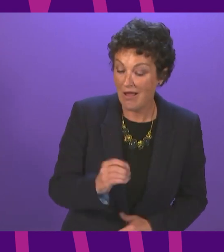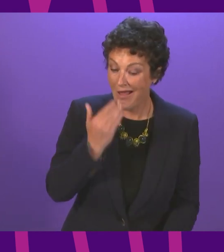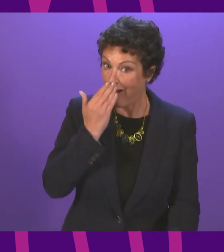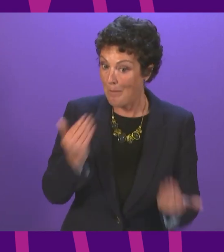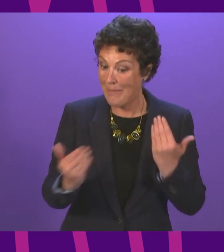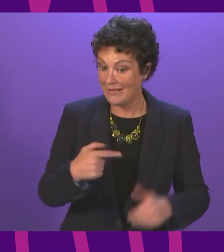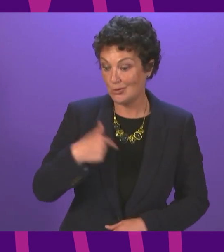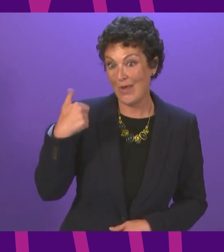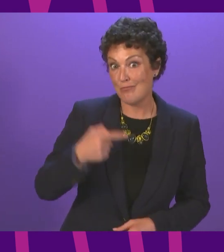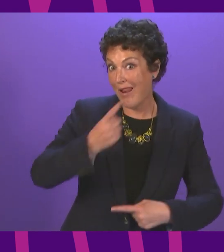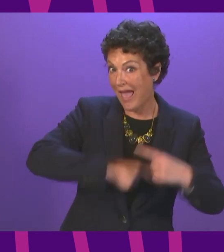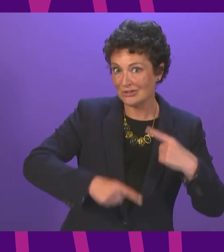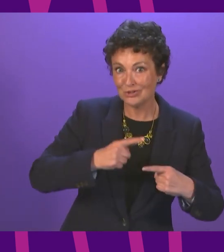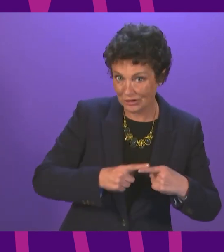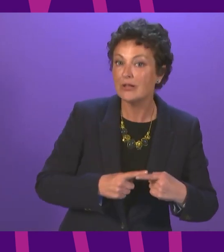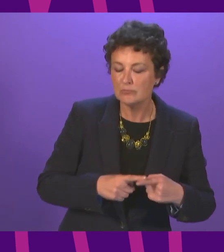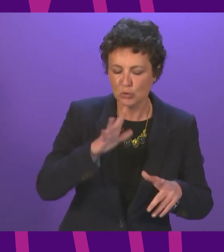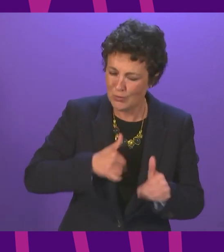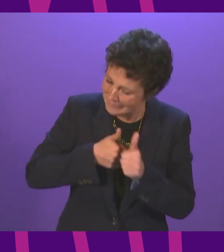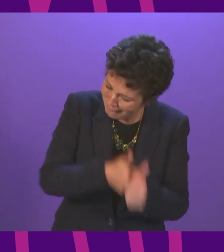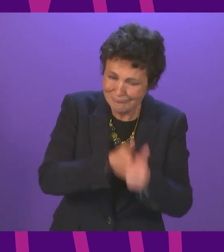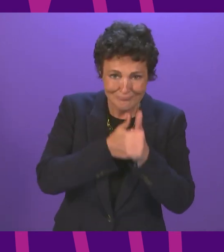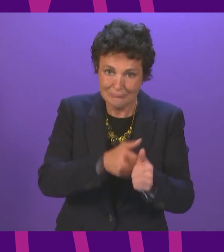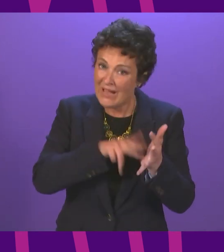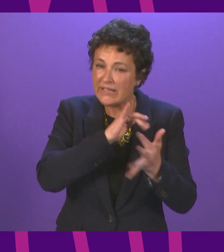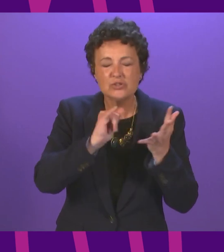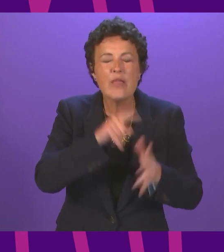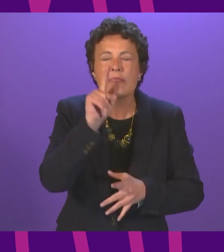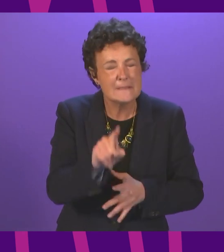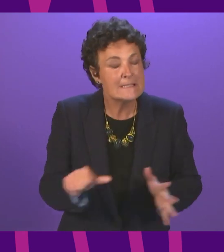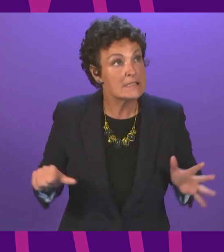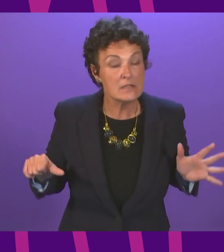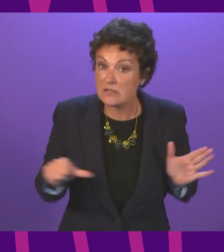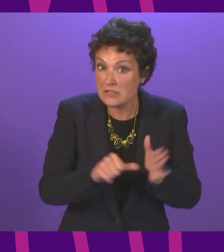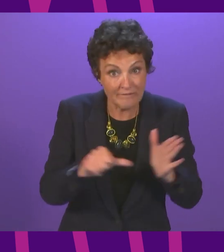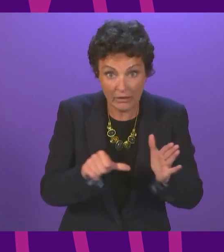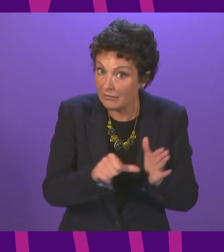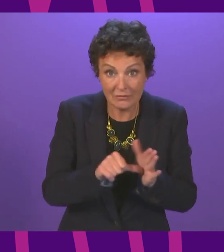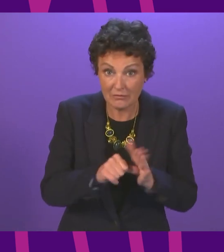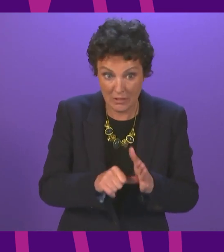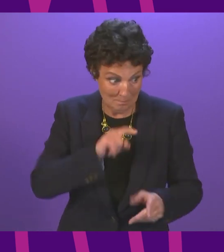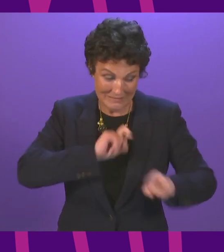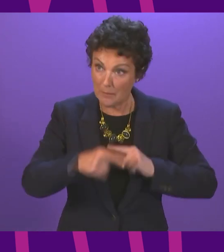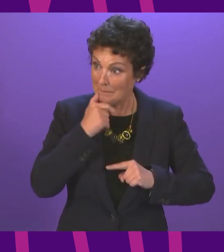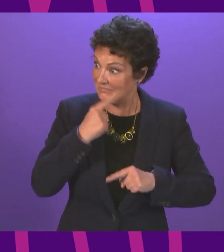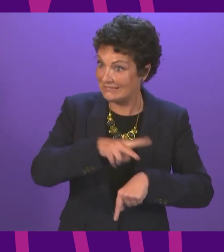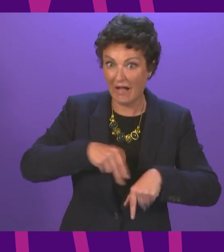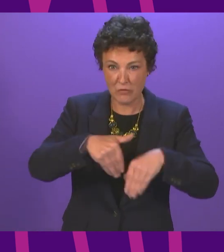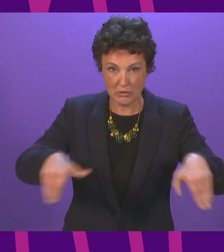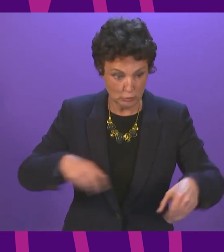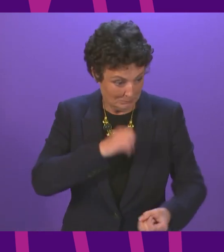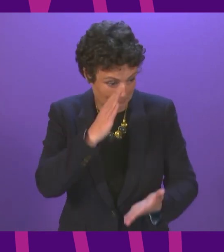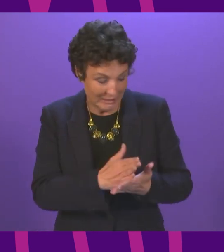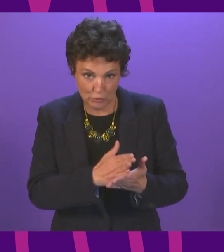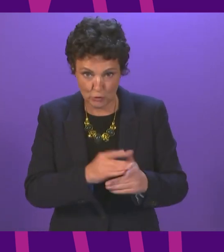to April last year. So we are supporting the NHS. This is a difficult task, particularly for those on the front line, to make